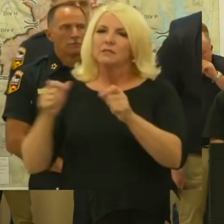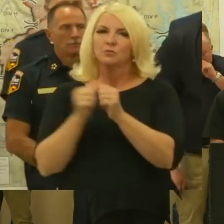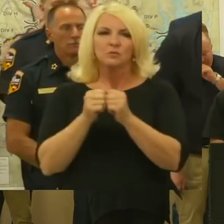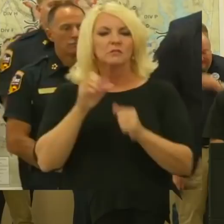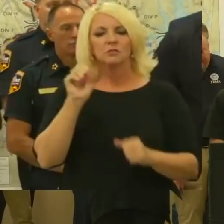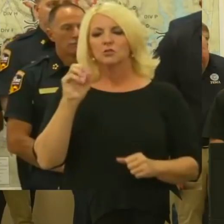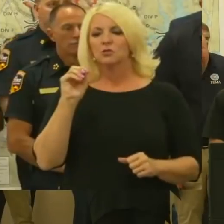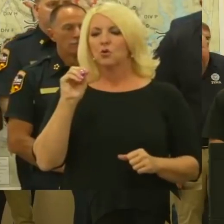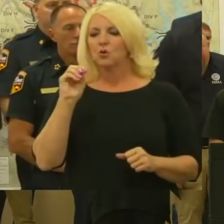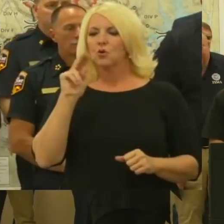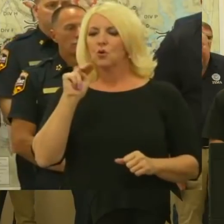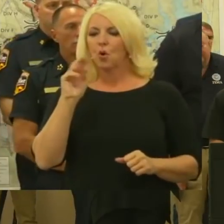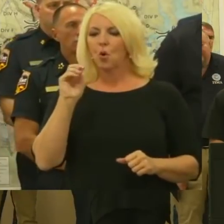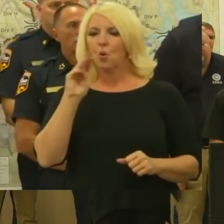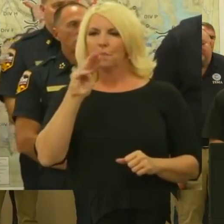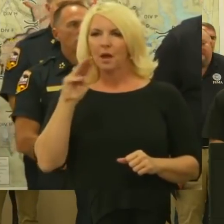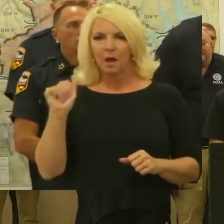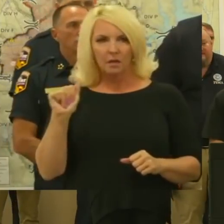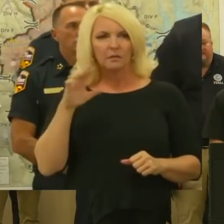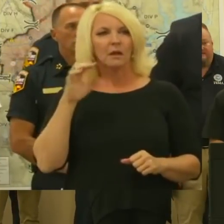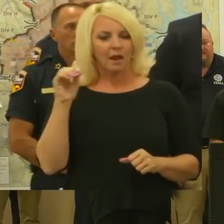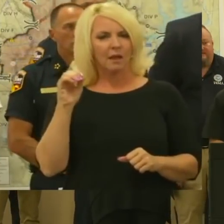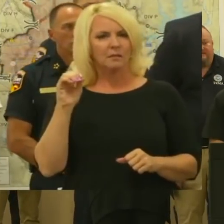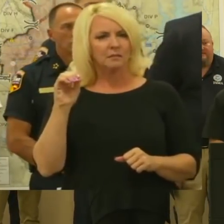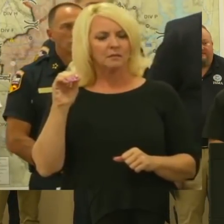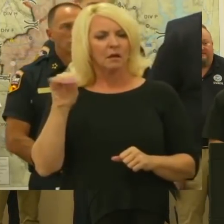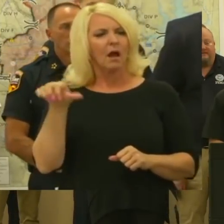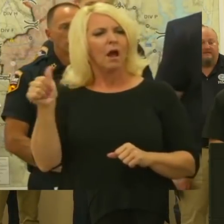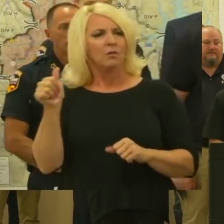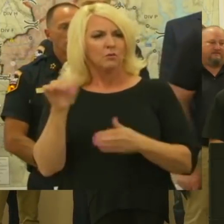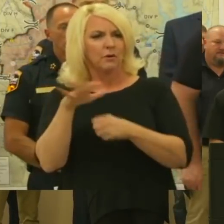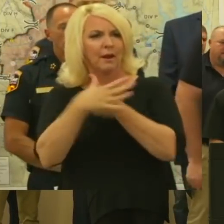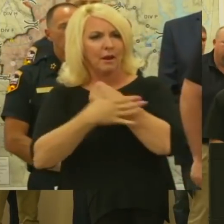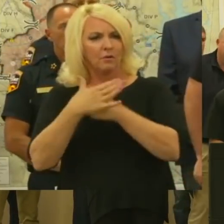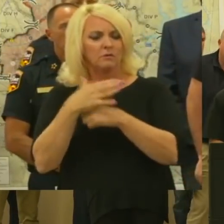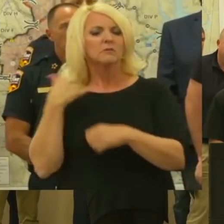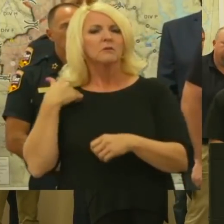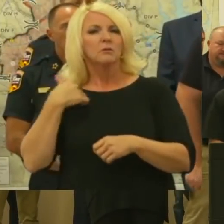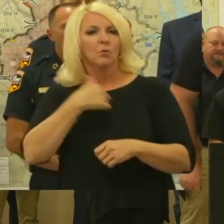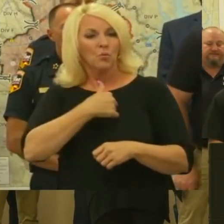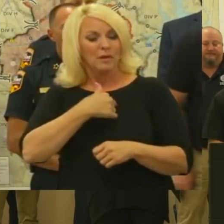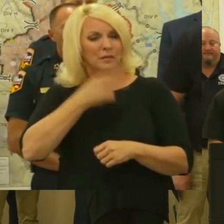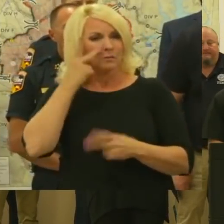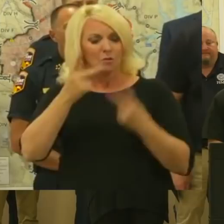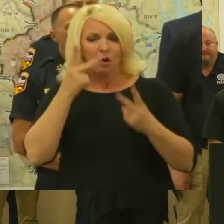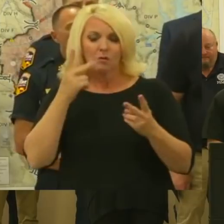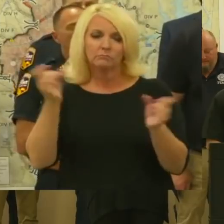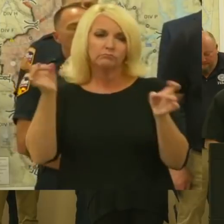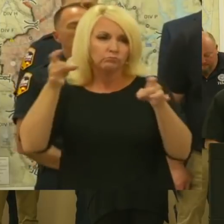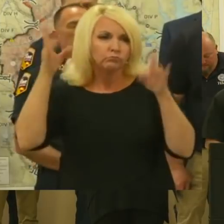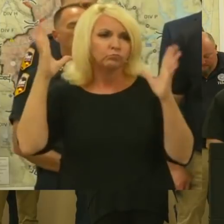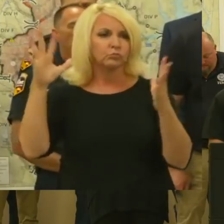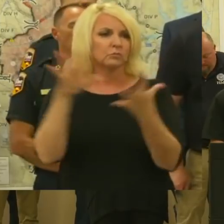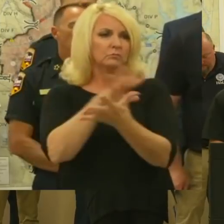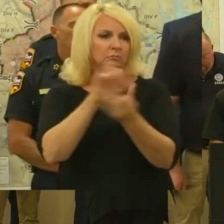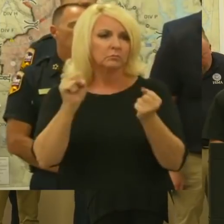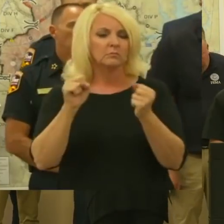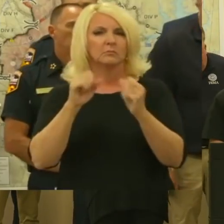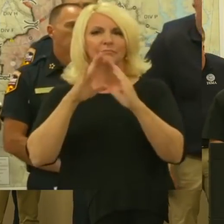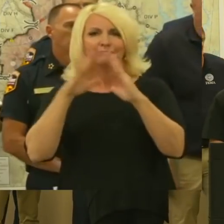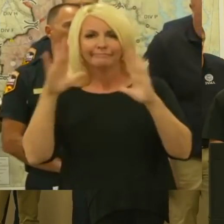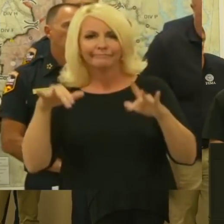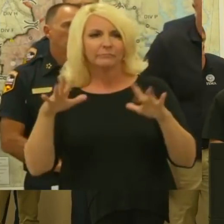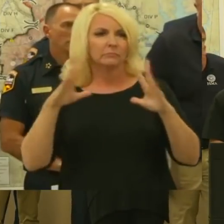really were the ultimate in catastrophic loss. mean, the amount of debris we saw in that incident we didn't see since